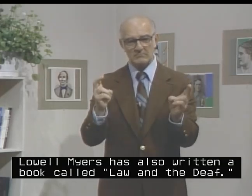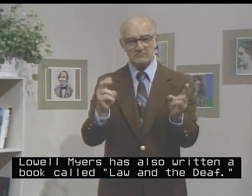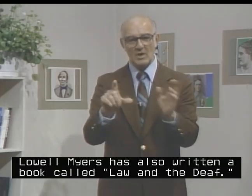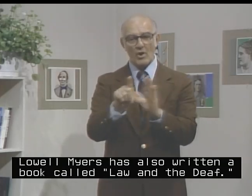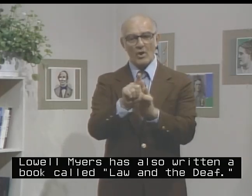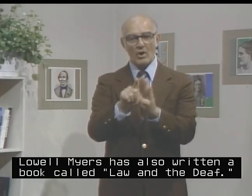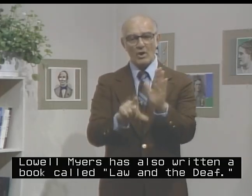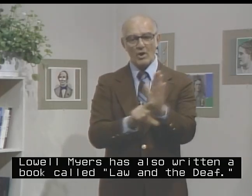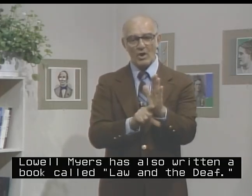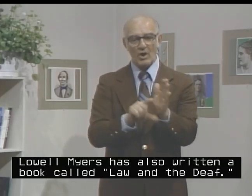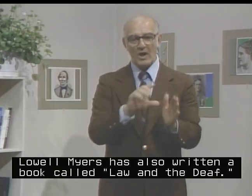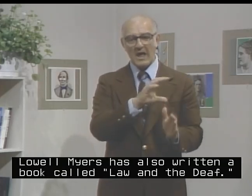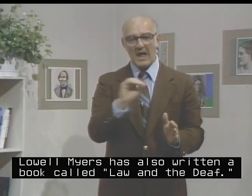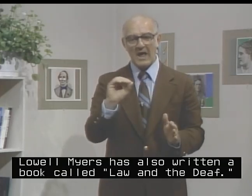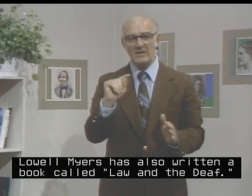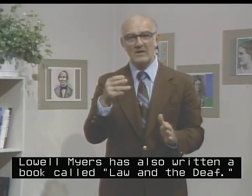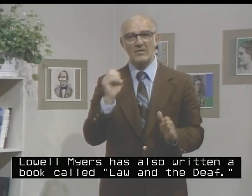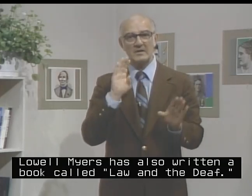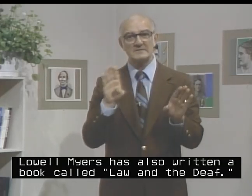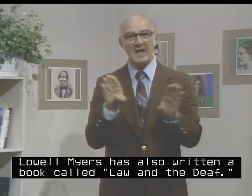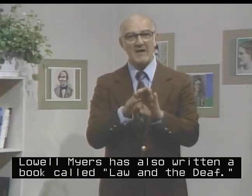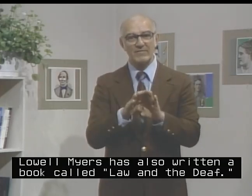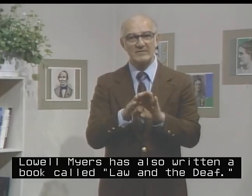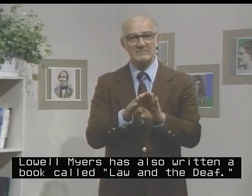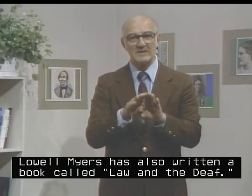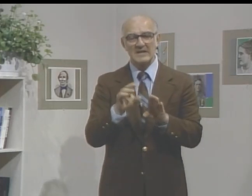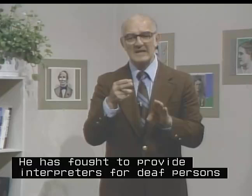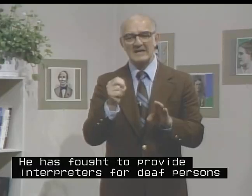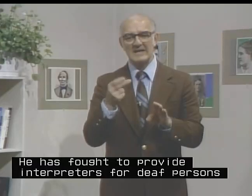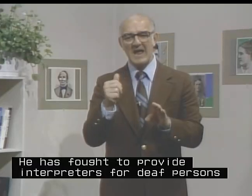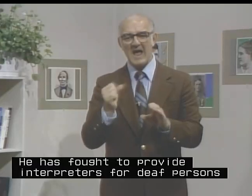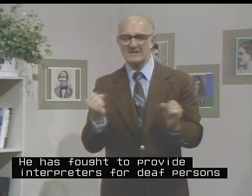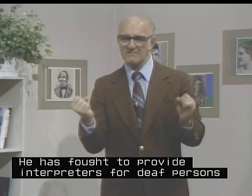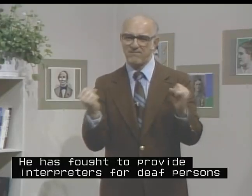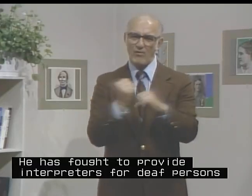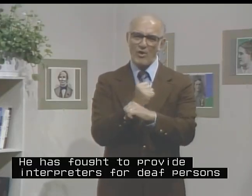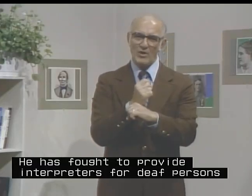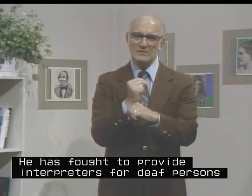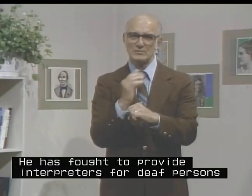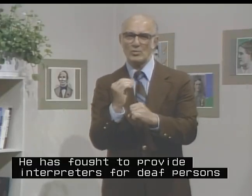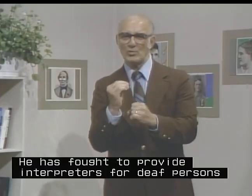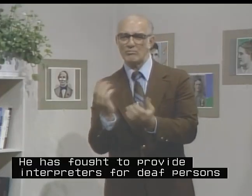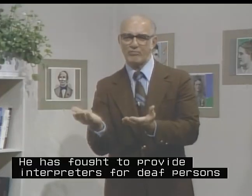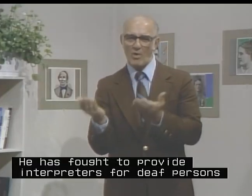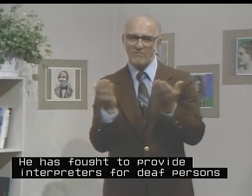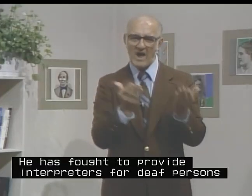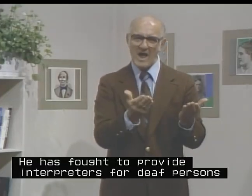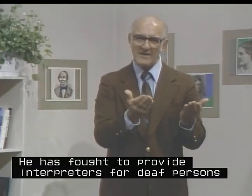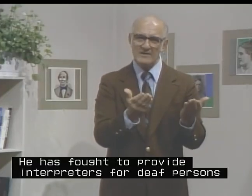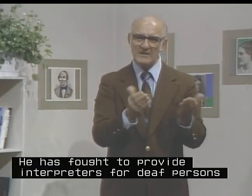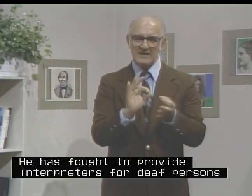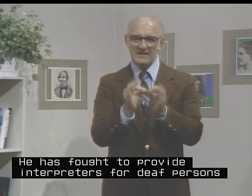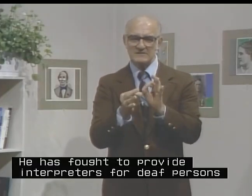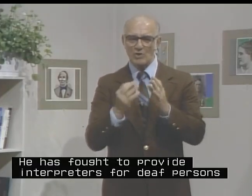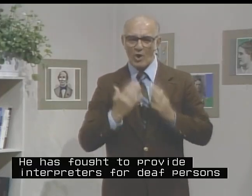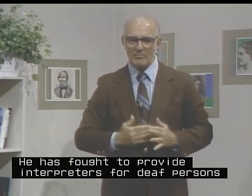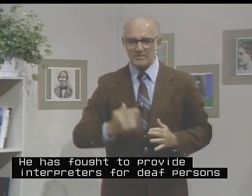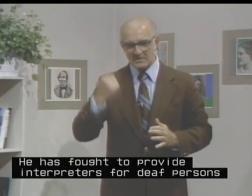Law and the Deaf. He has fought to provide interpreters